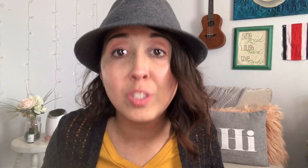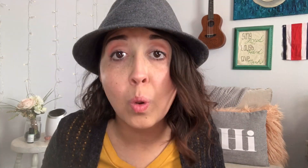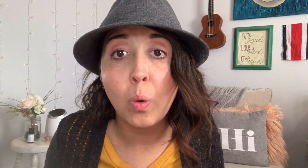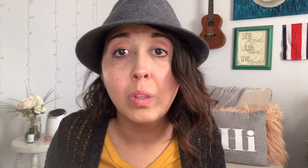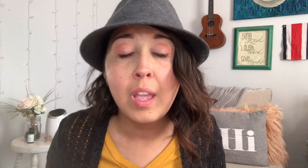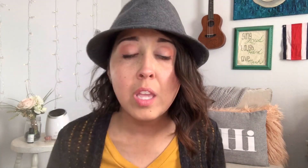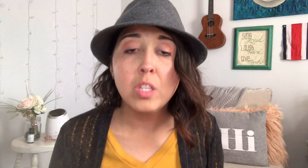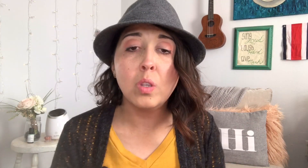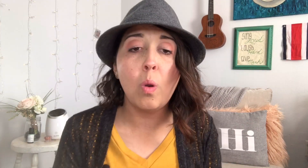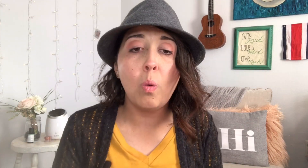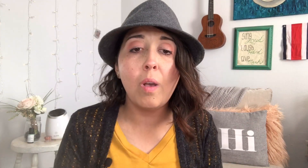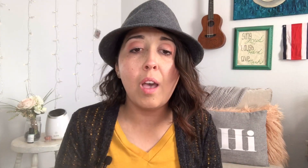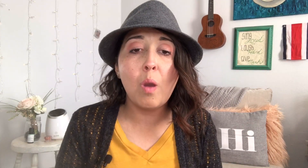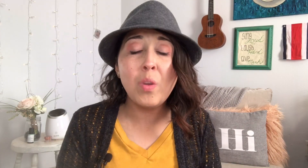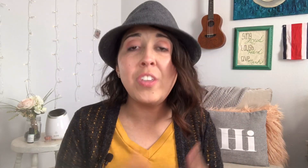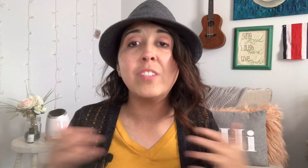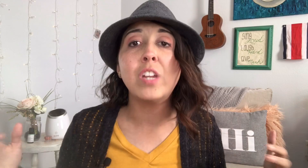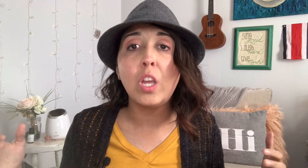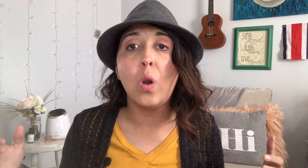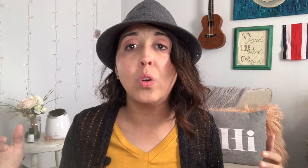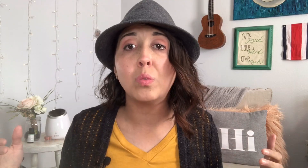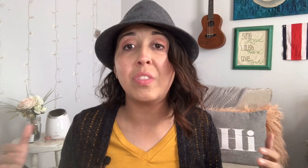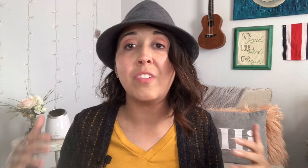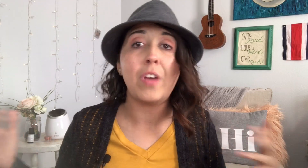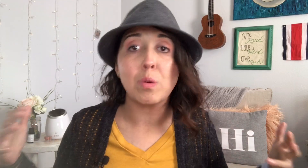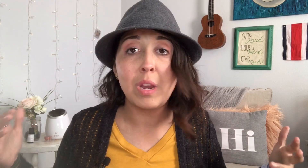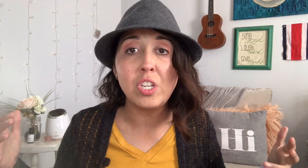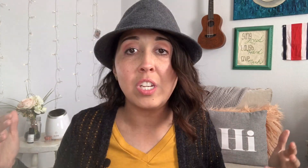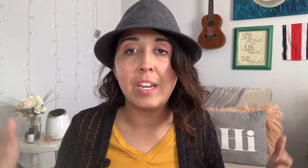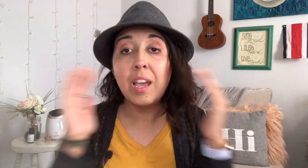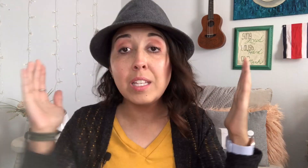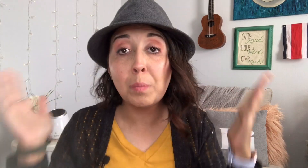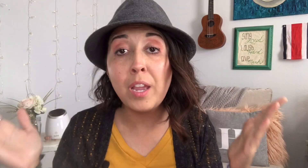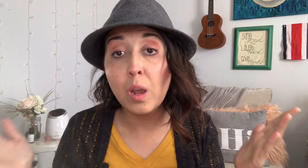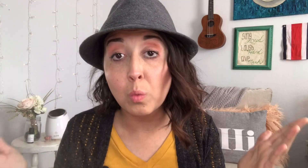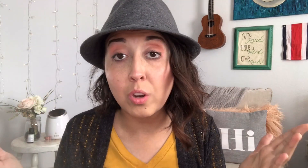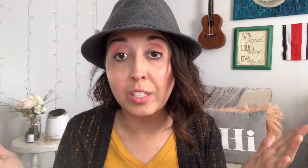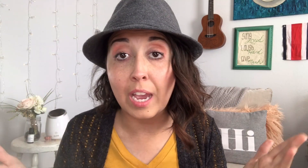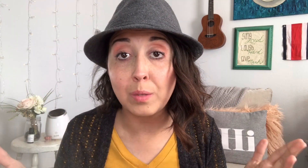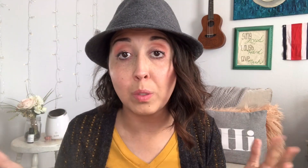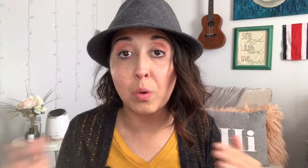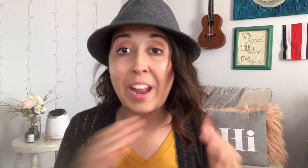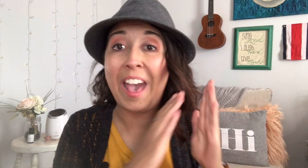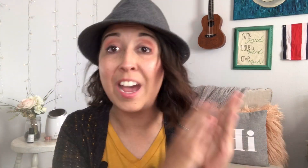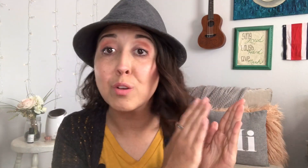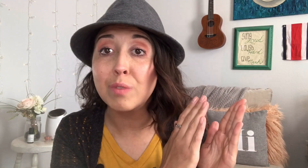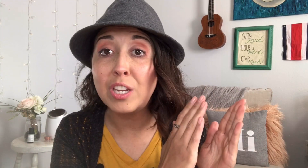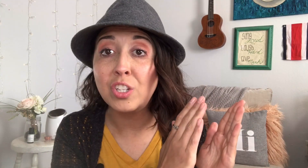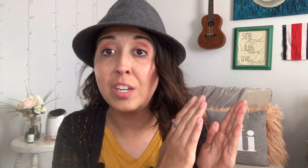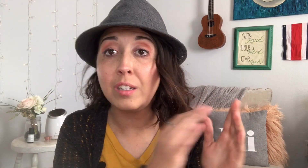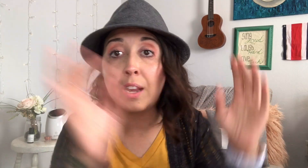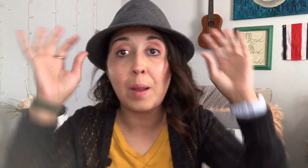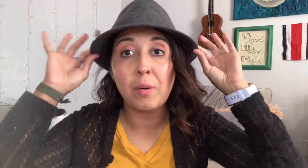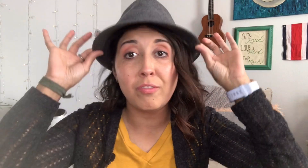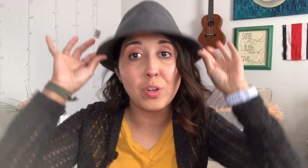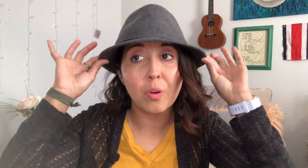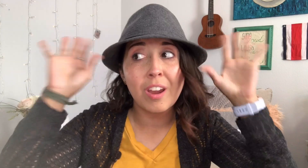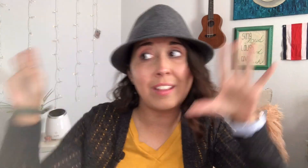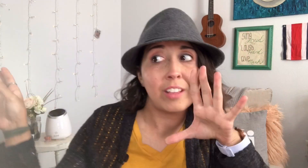soul so with these videos with the Federation it's a play on words guys with the word adoration and I put fedora in